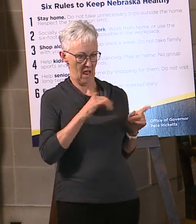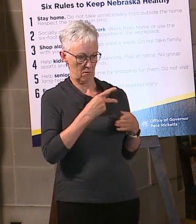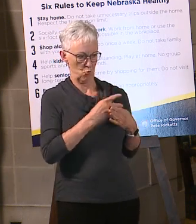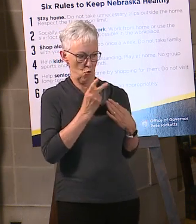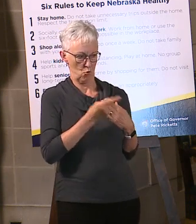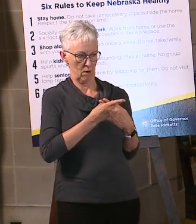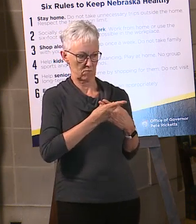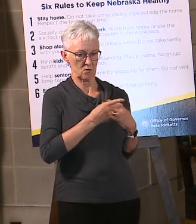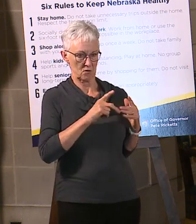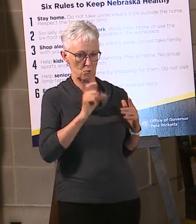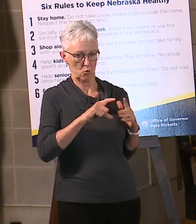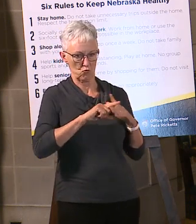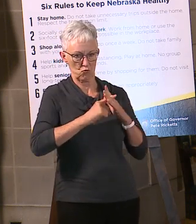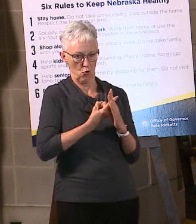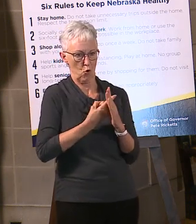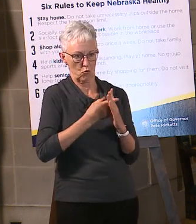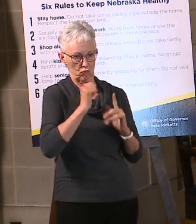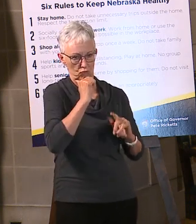had on our to-do list.